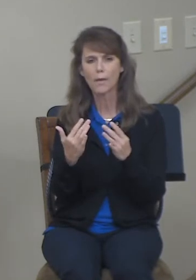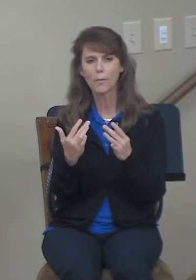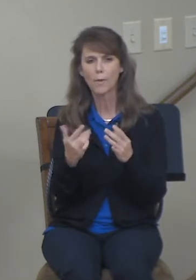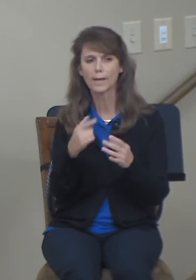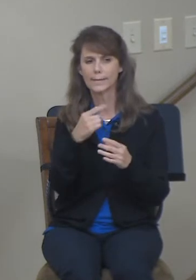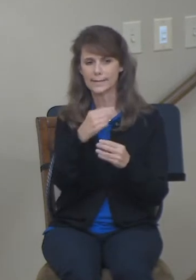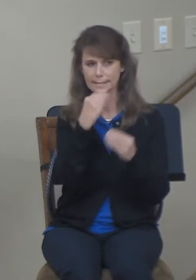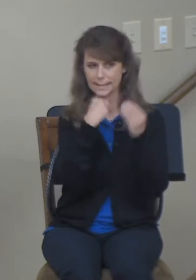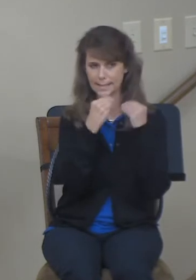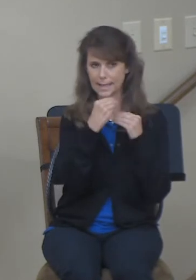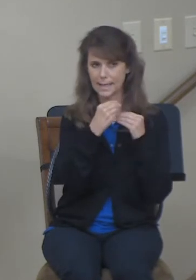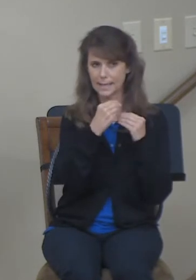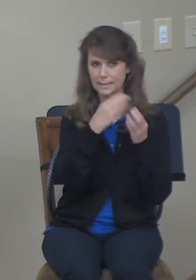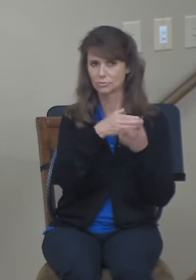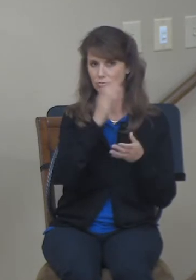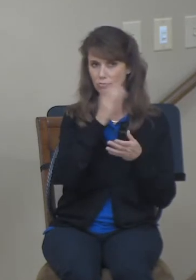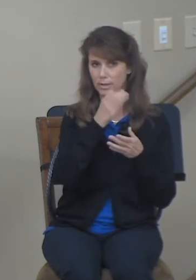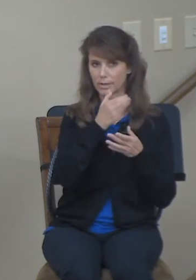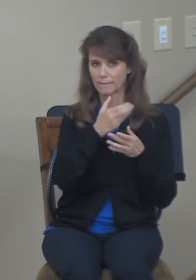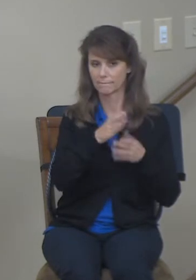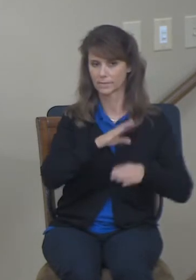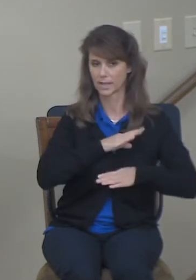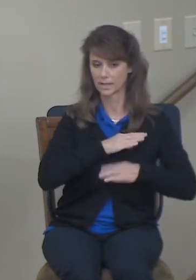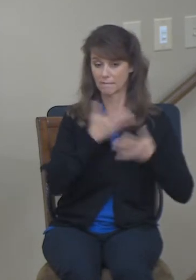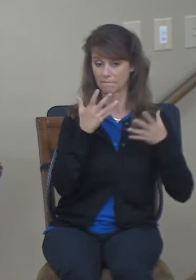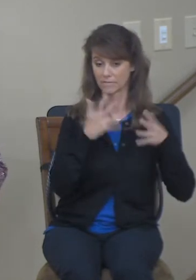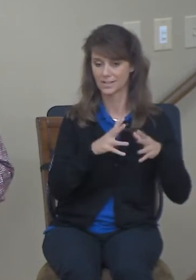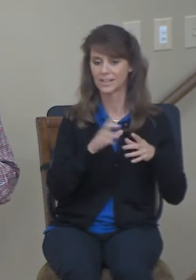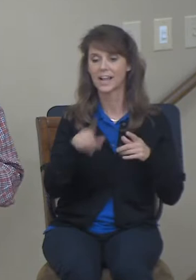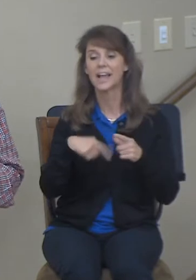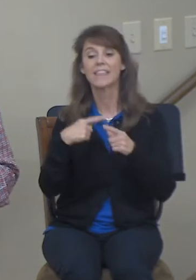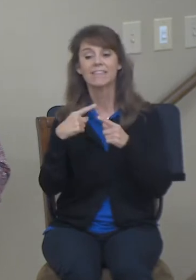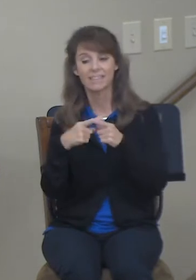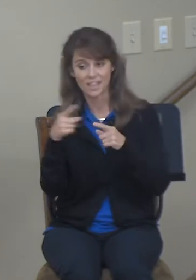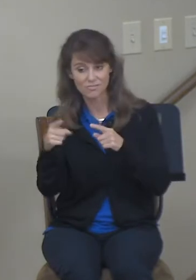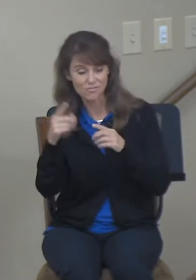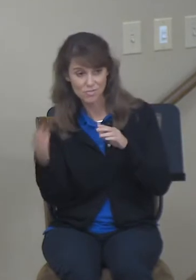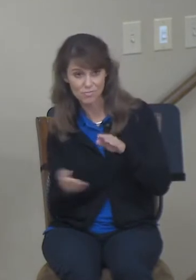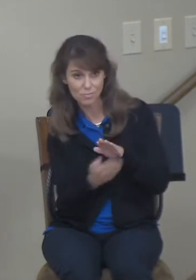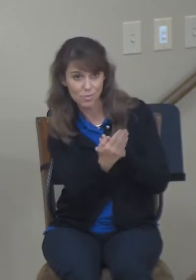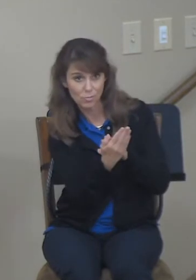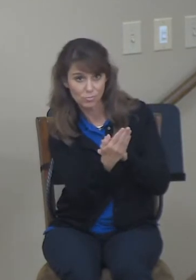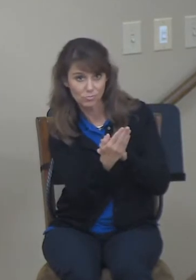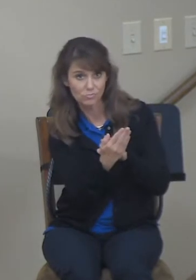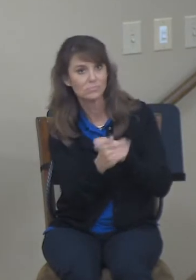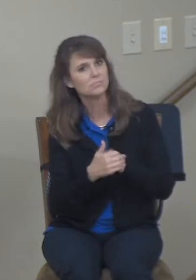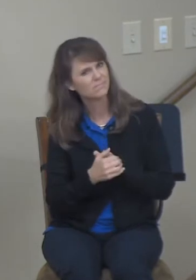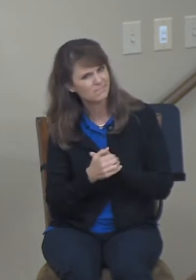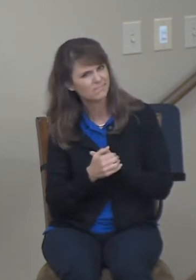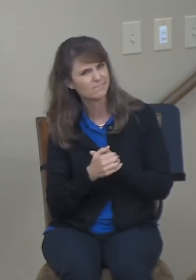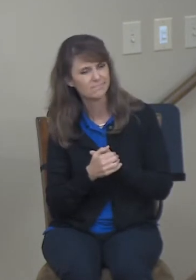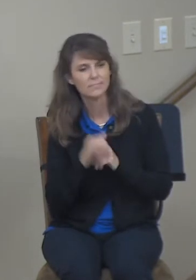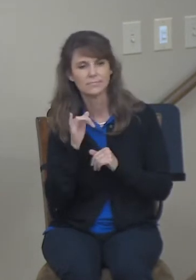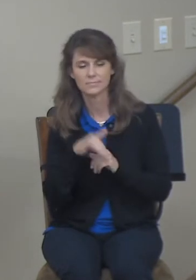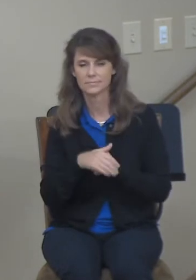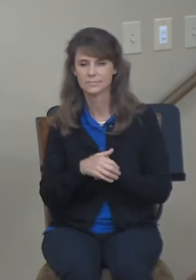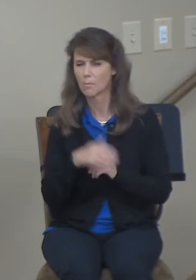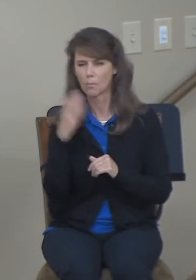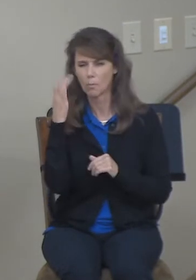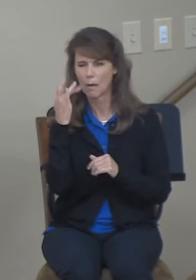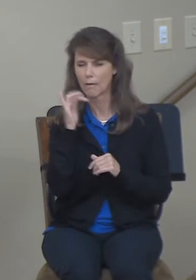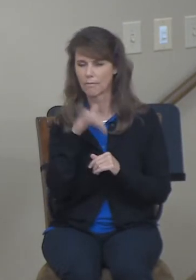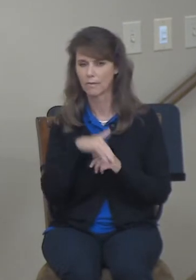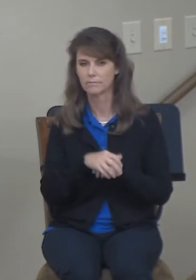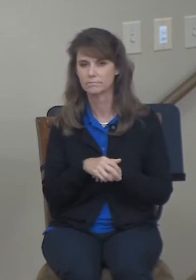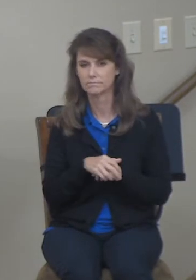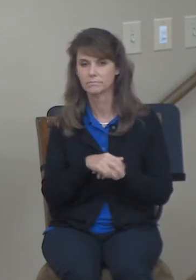he had been satisfied before she approached him? Furthermore, Naomi seemed to intentionally bypass really